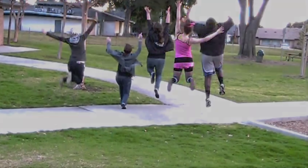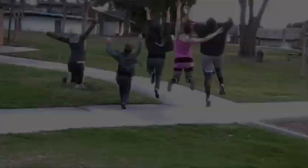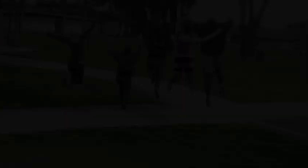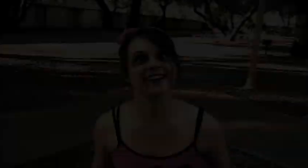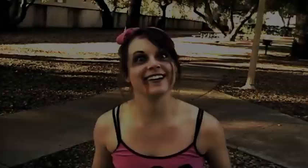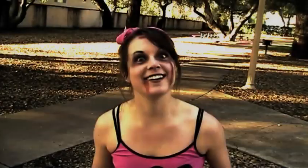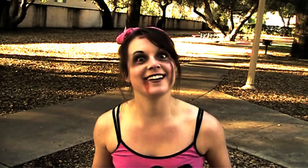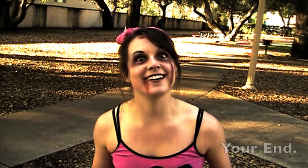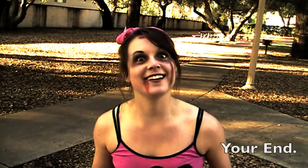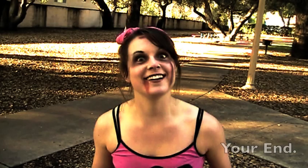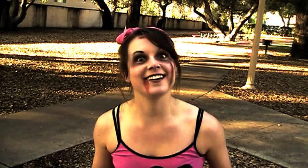Something's nearer I wanna know I wanna know Thank